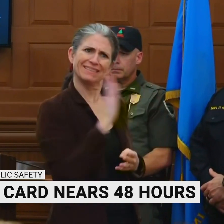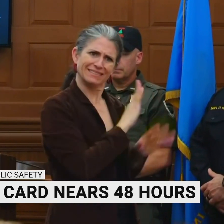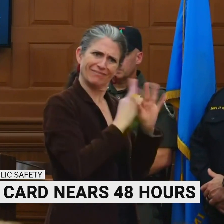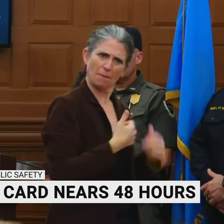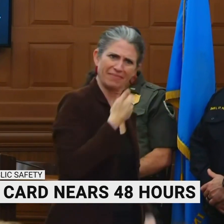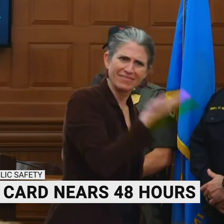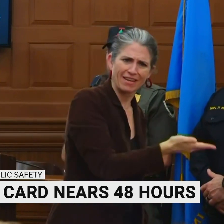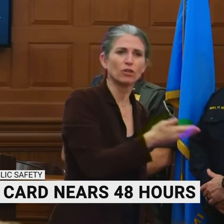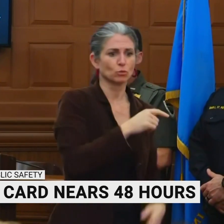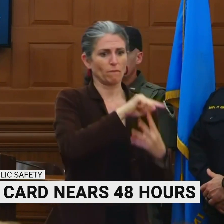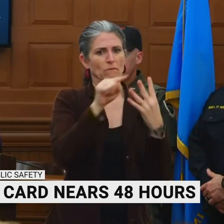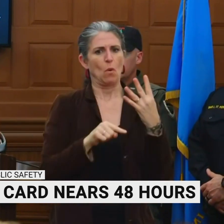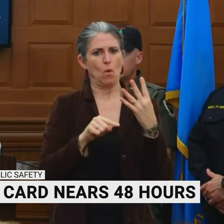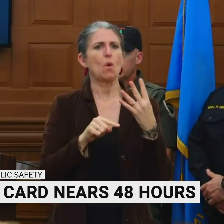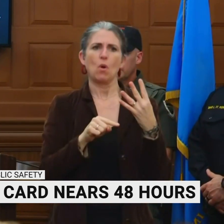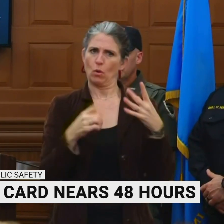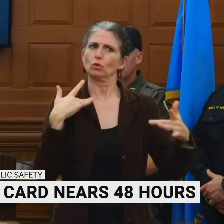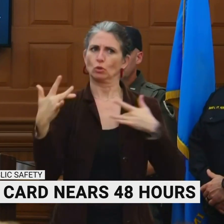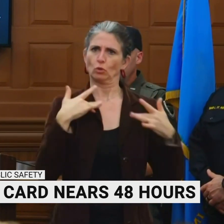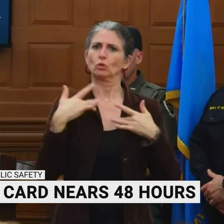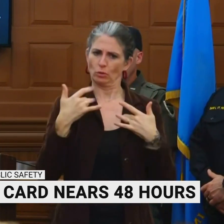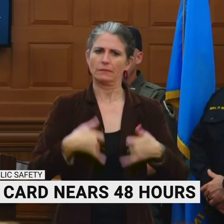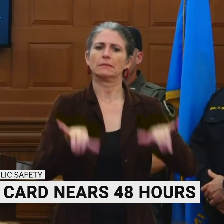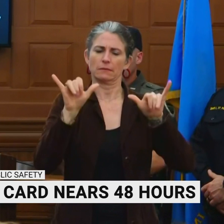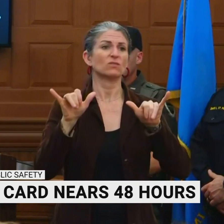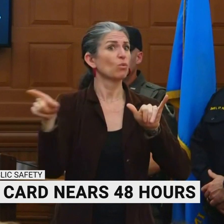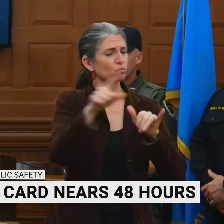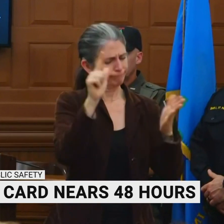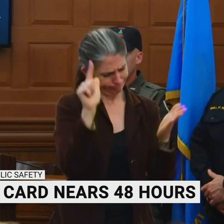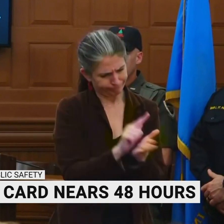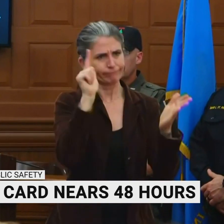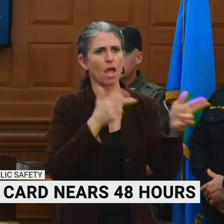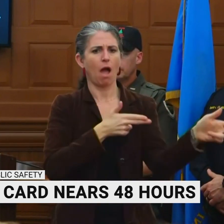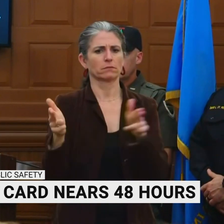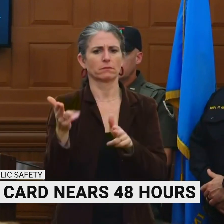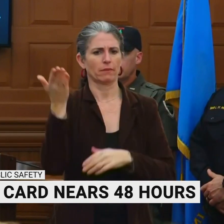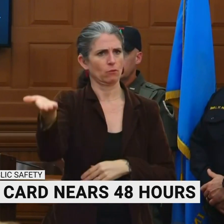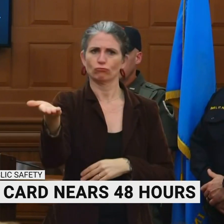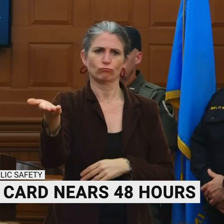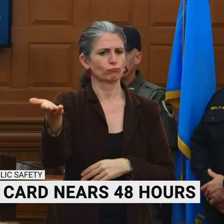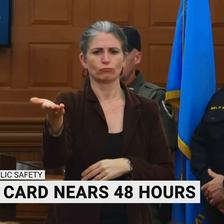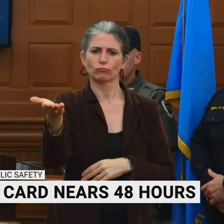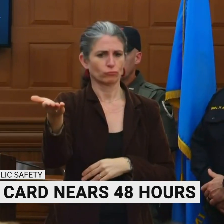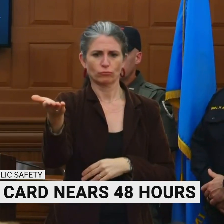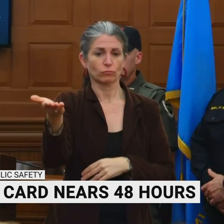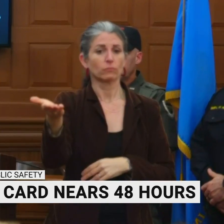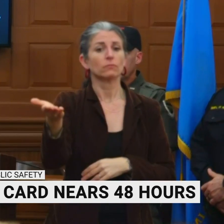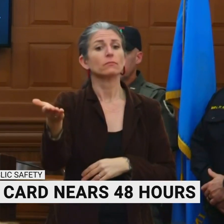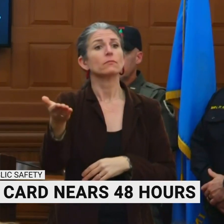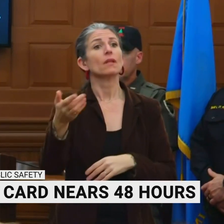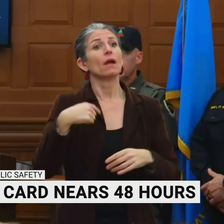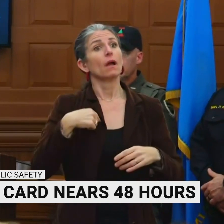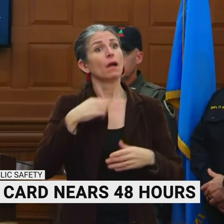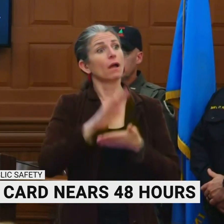that the crisis is over, the emergency is done, we can go about our lives as life is good. We want our